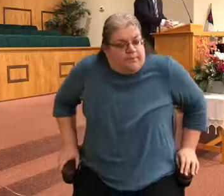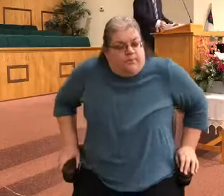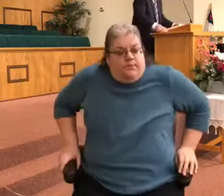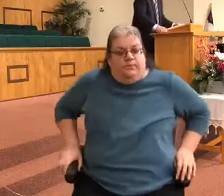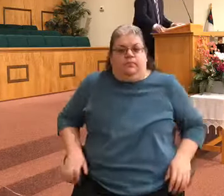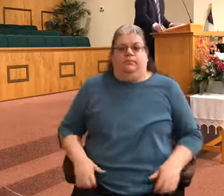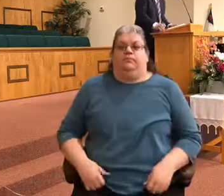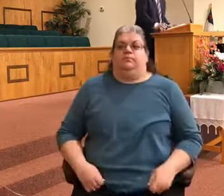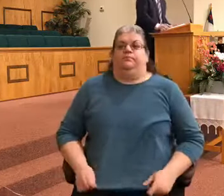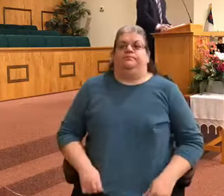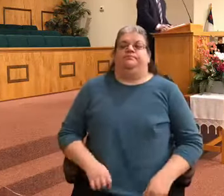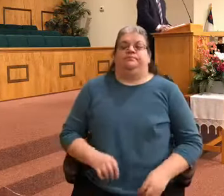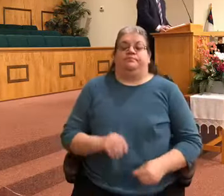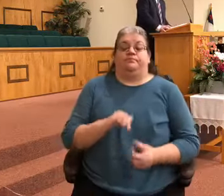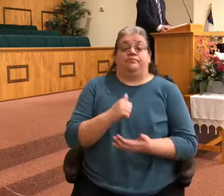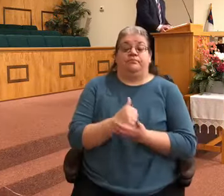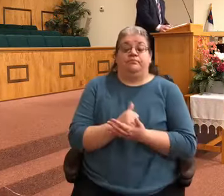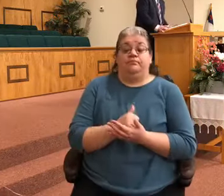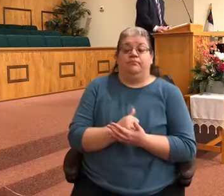amen sing saved by the blood